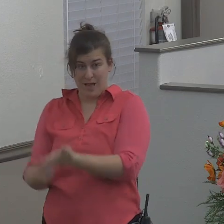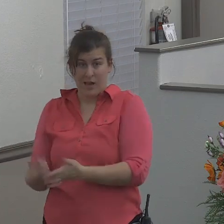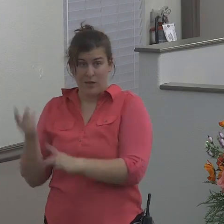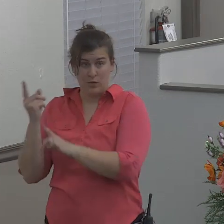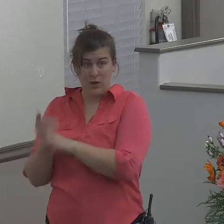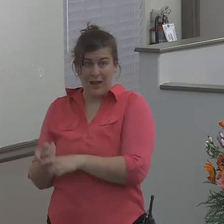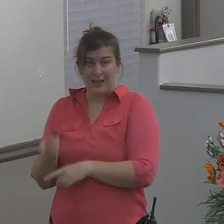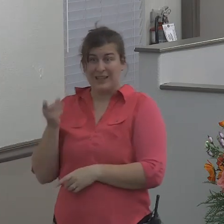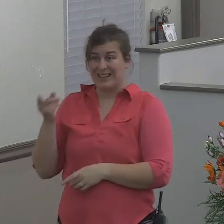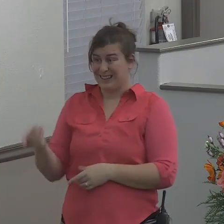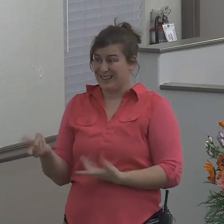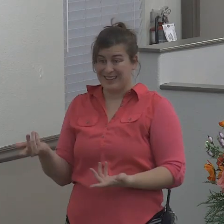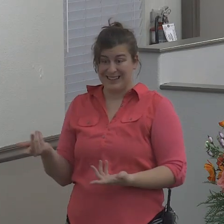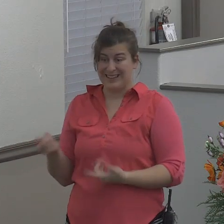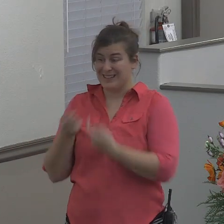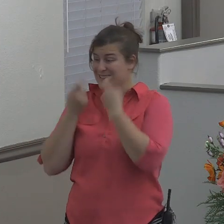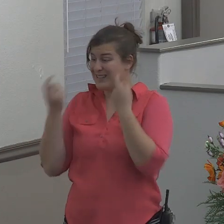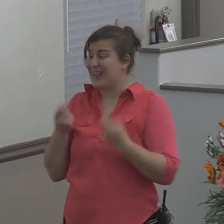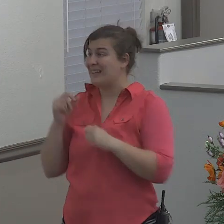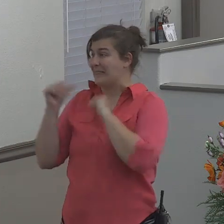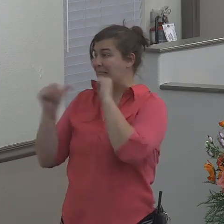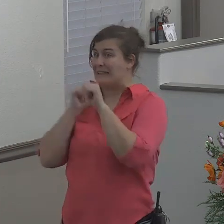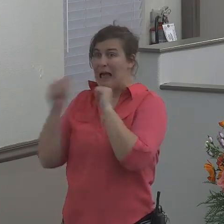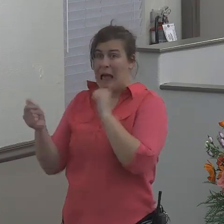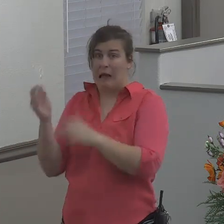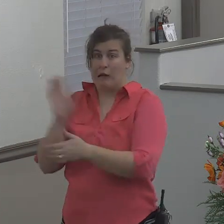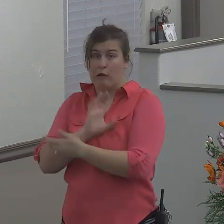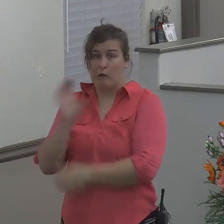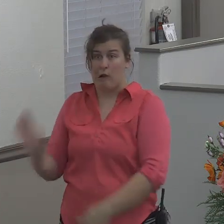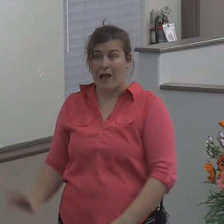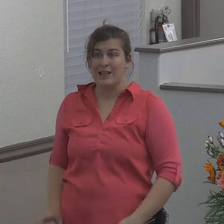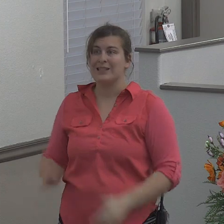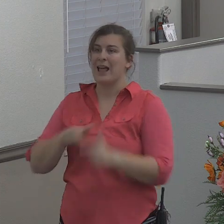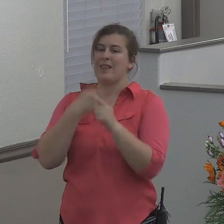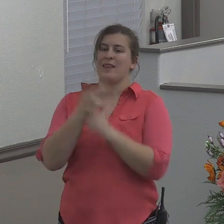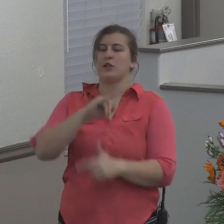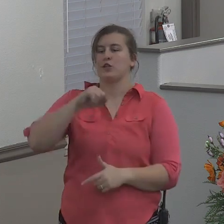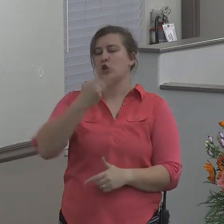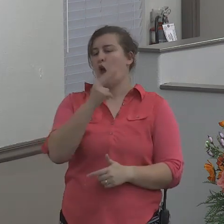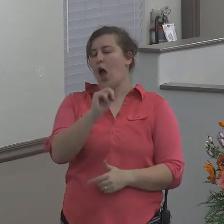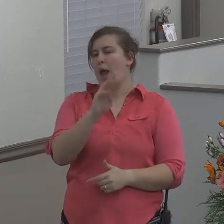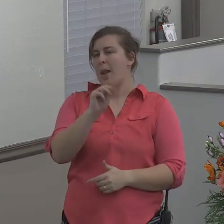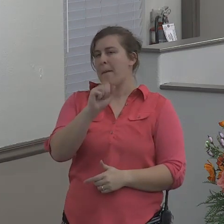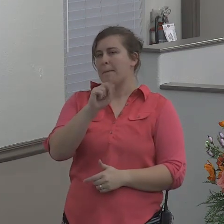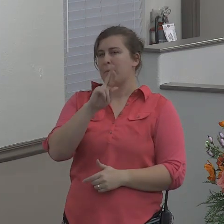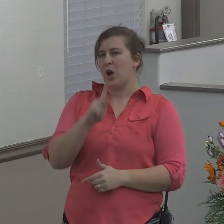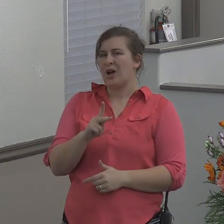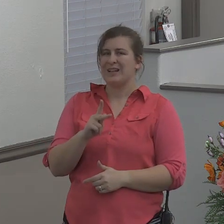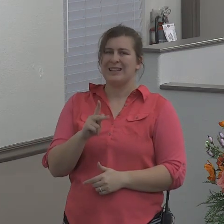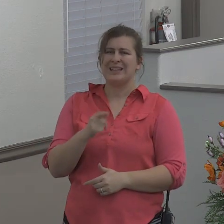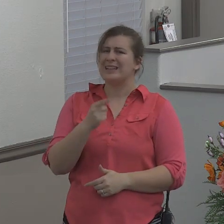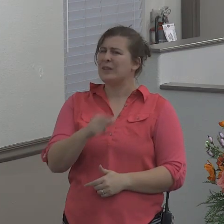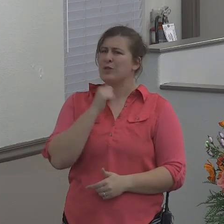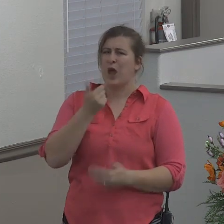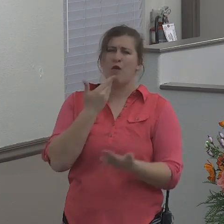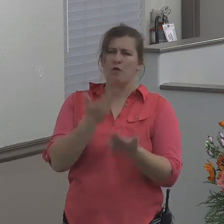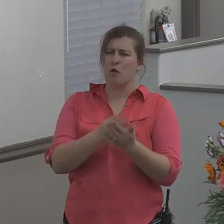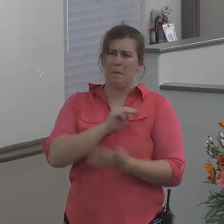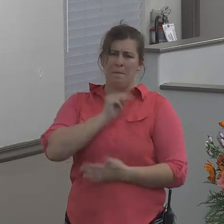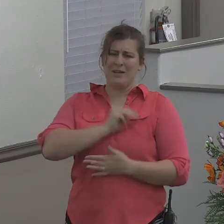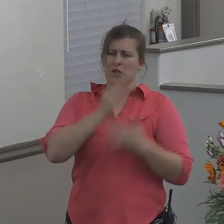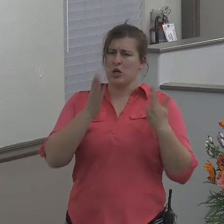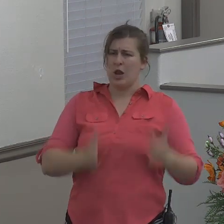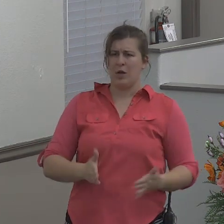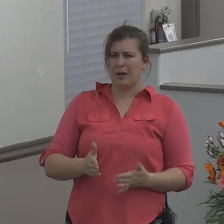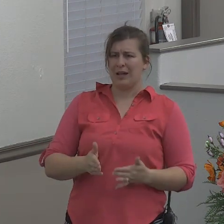himself dirty he denied Christ then there's John Mark he wasn't much of a missionary at first in fact he was